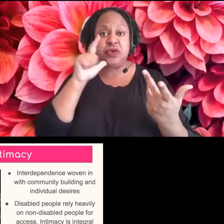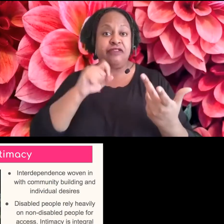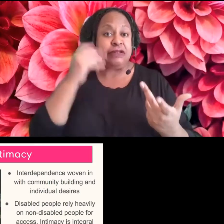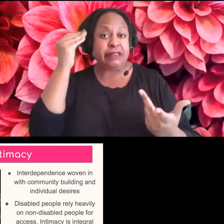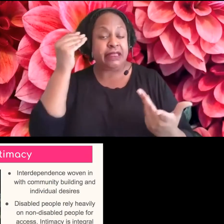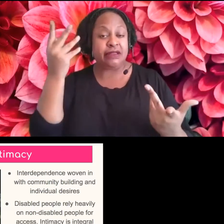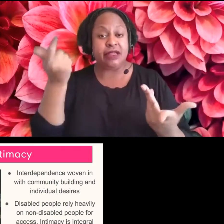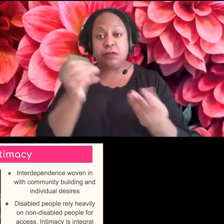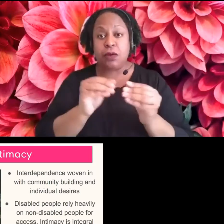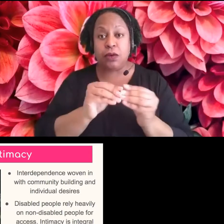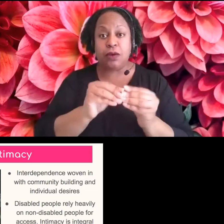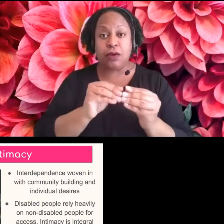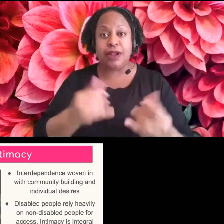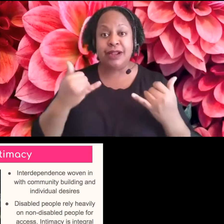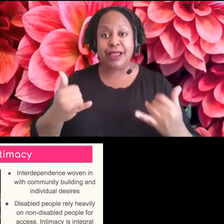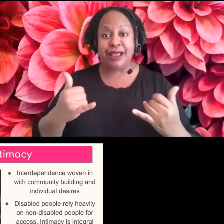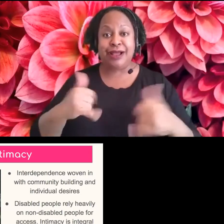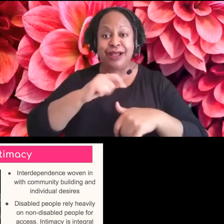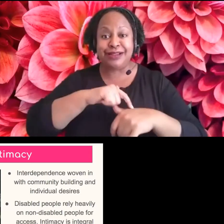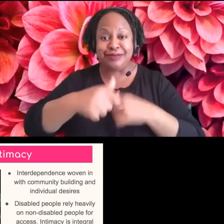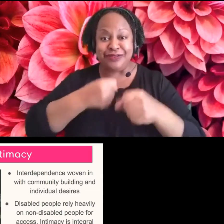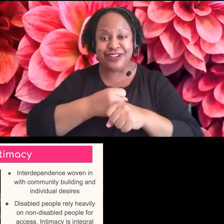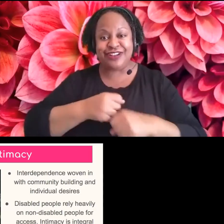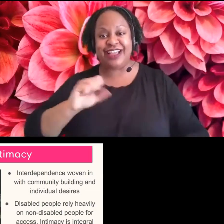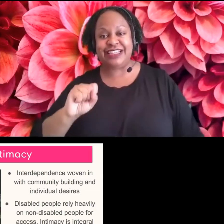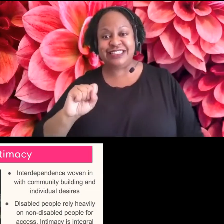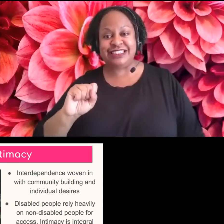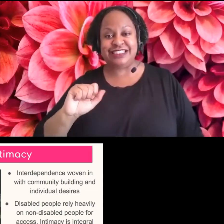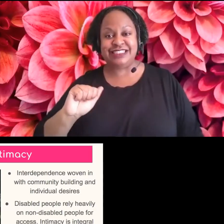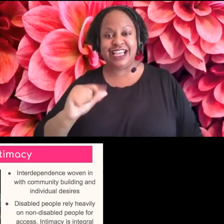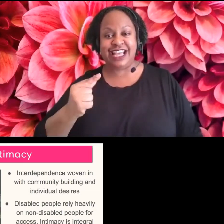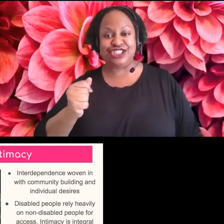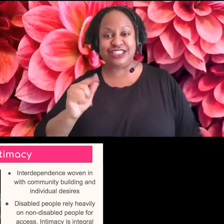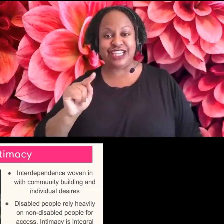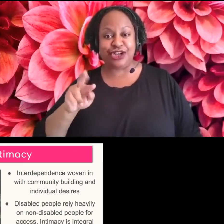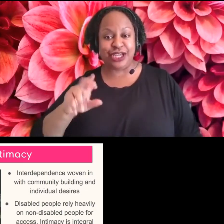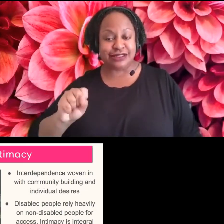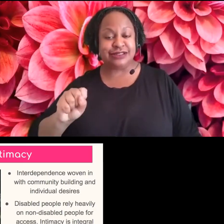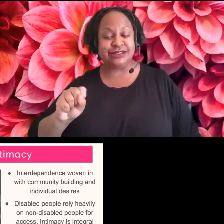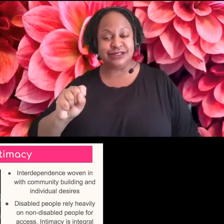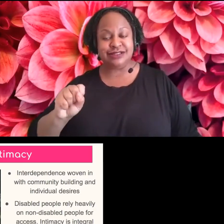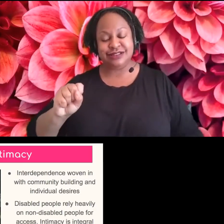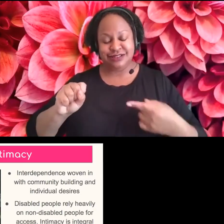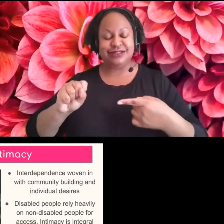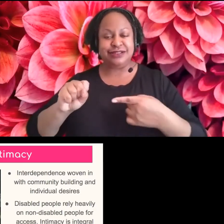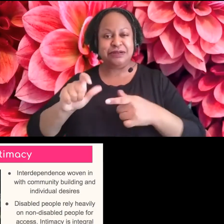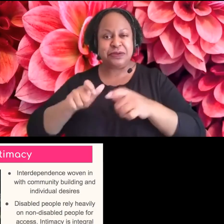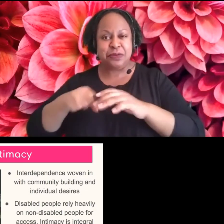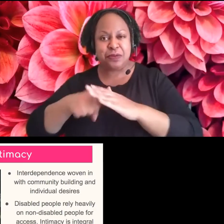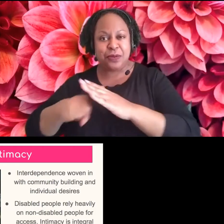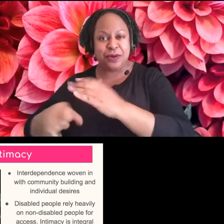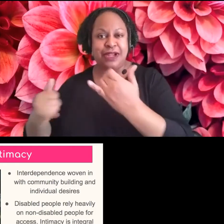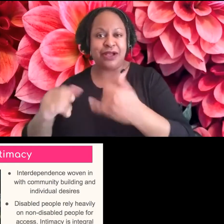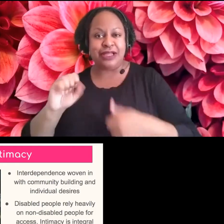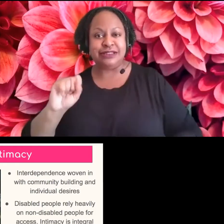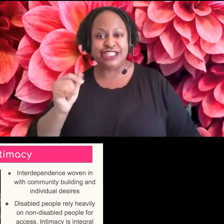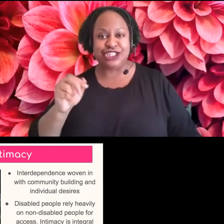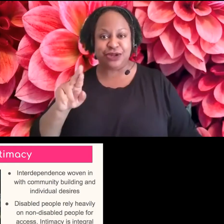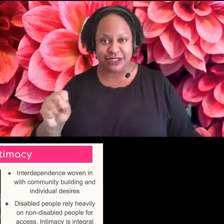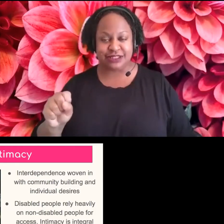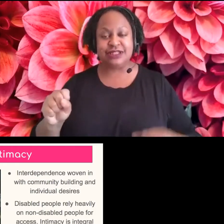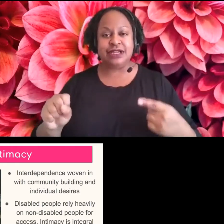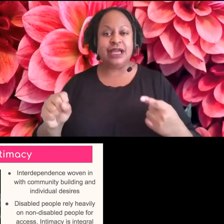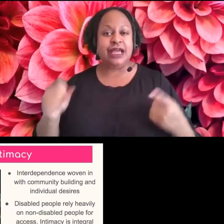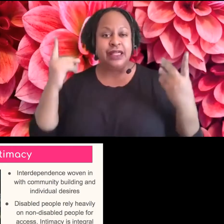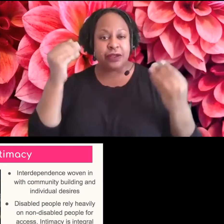season preaching note, I want to talk about how this plays out with outreach, um, and how you can approach this meaningfully while also